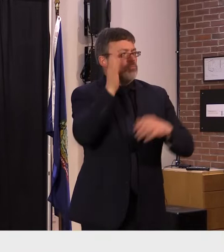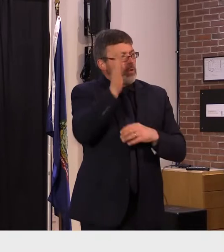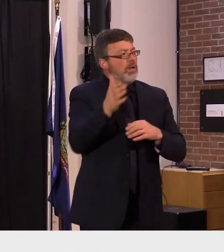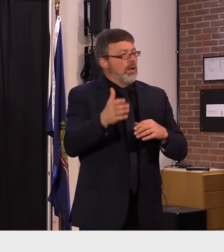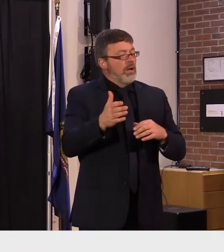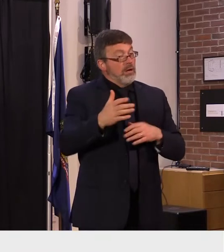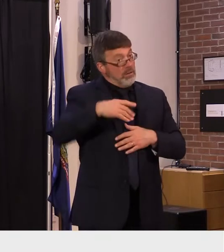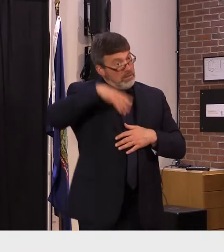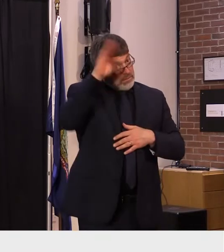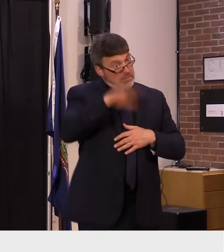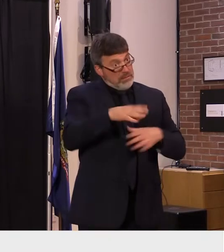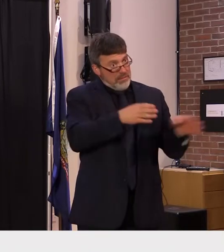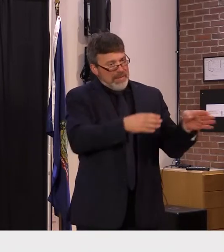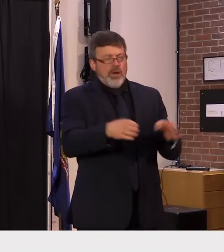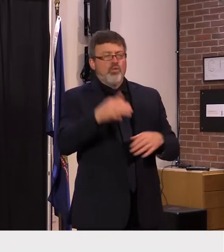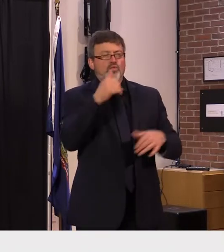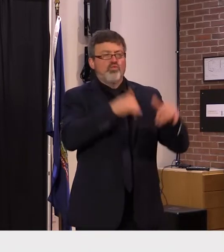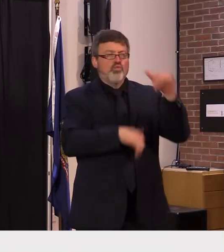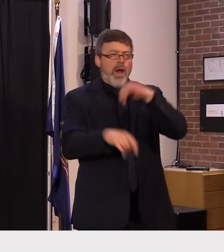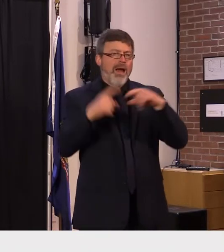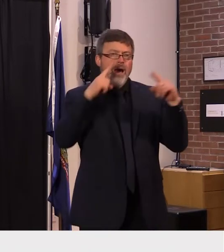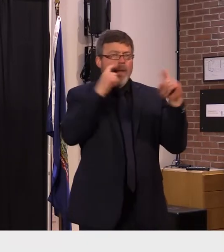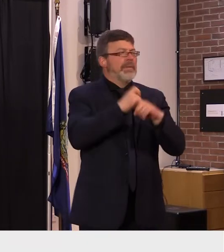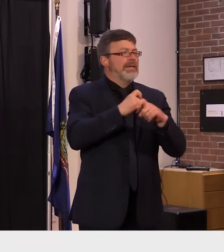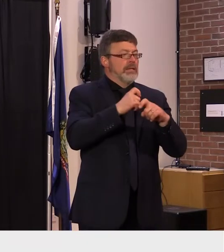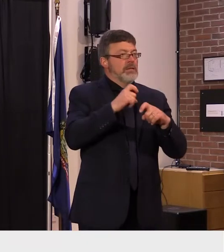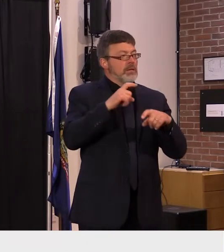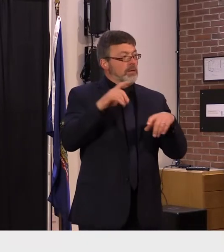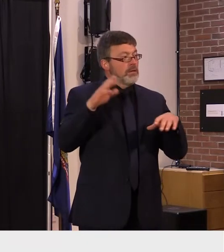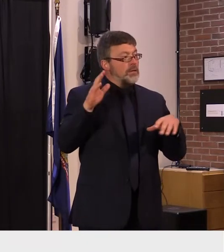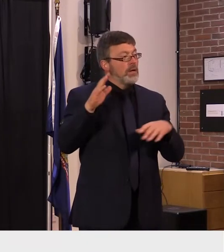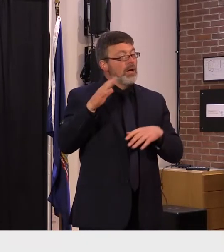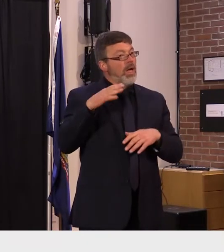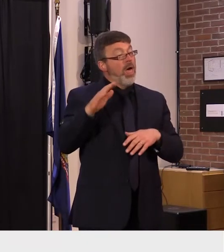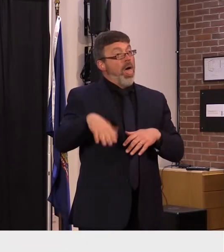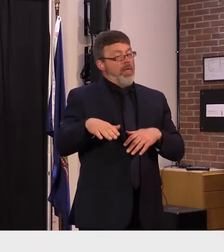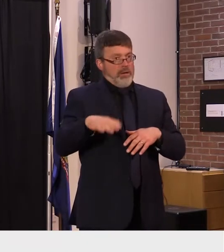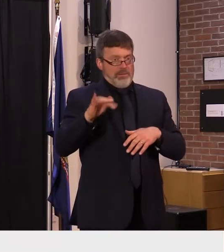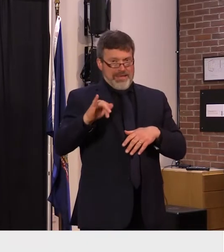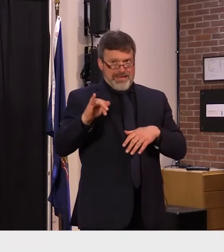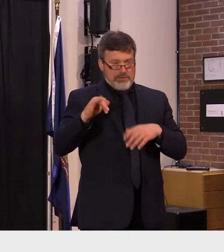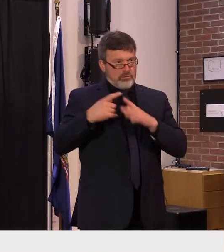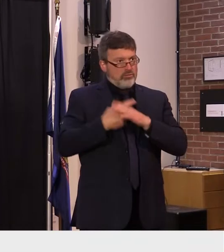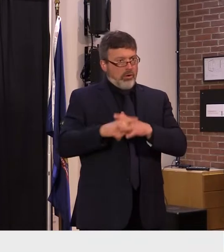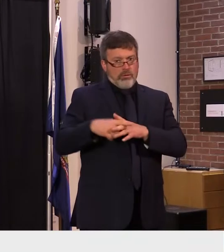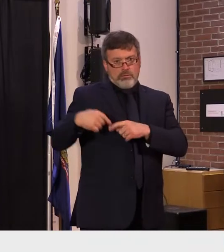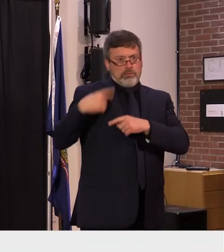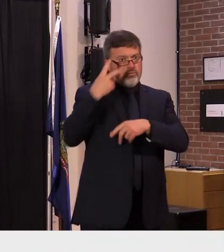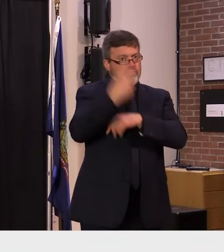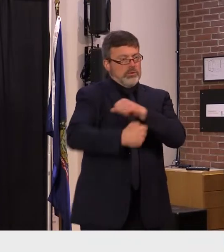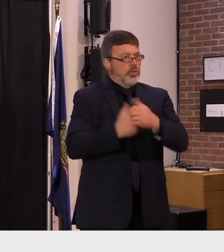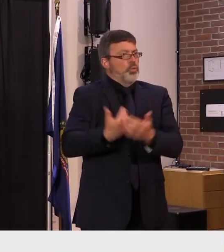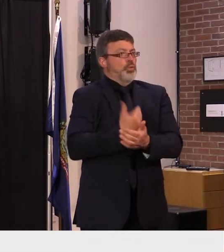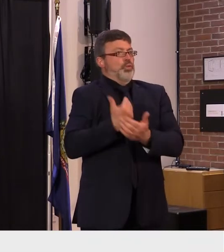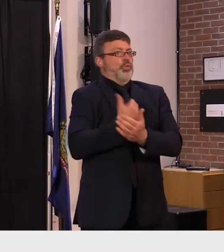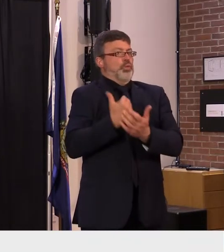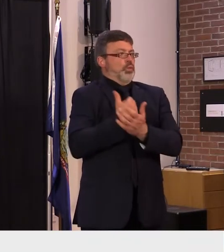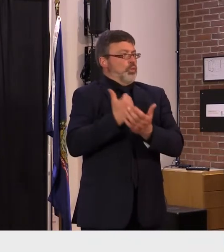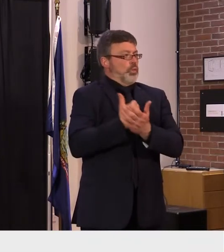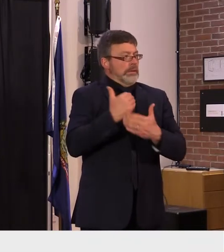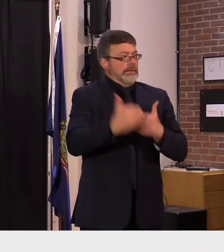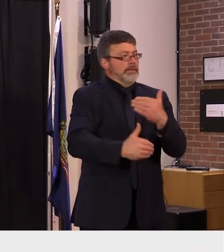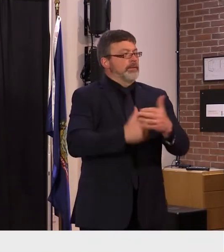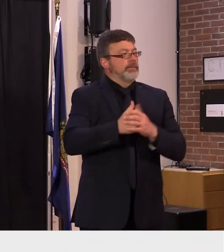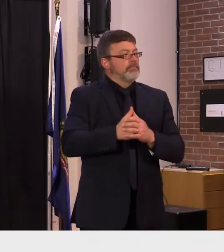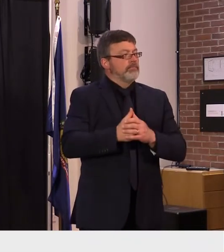uncharted territories in so many ways but like any complex project the first step is to break something complex down into smaller